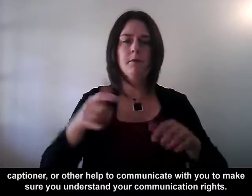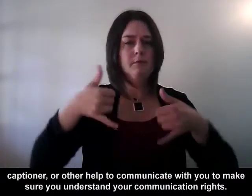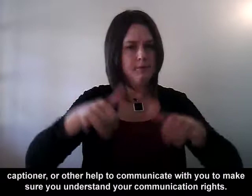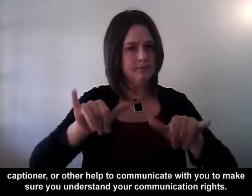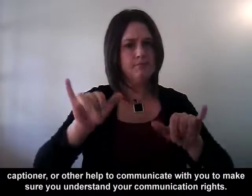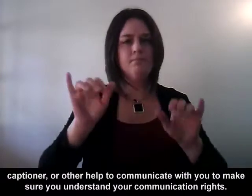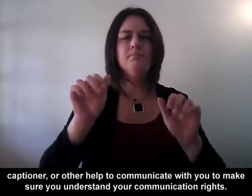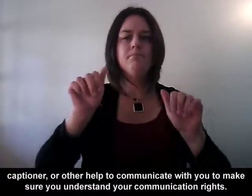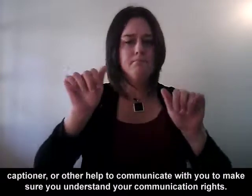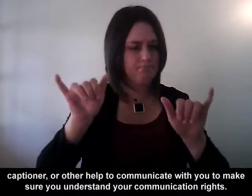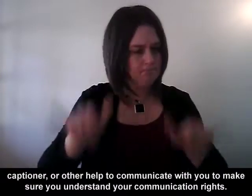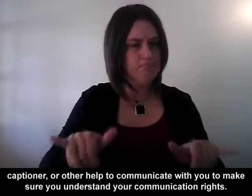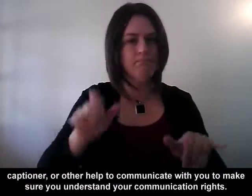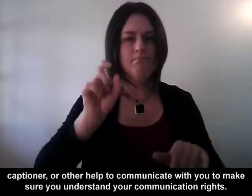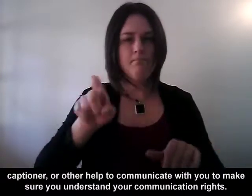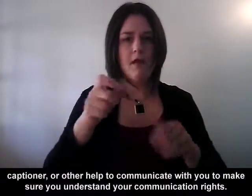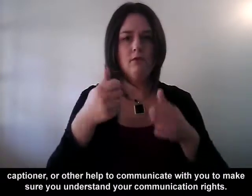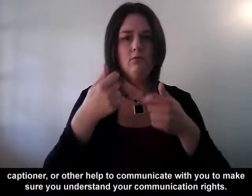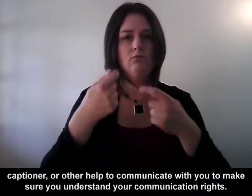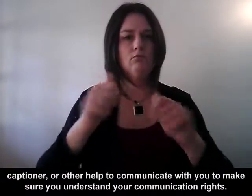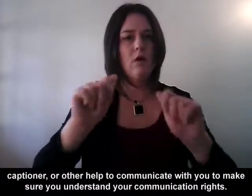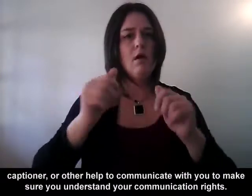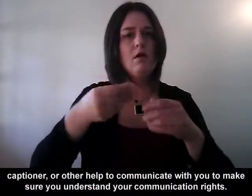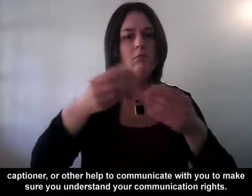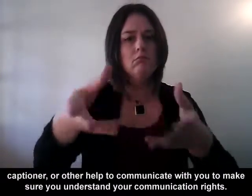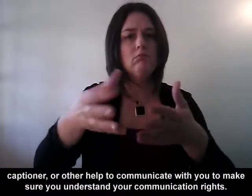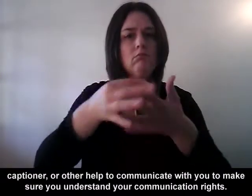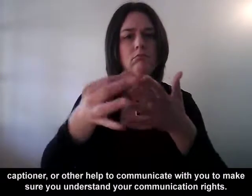to make sure you understand your communication rights.